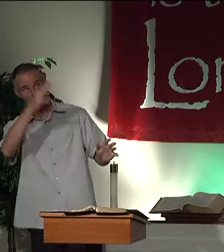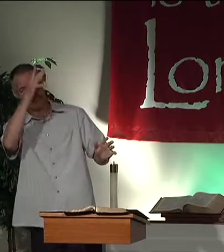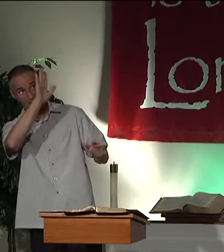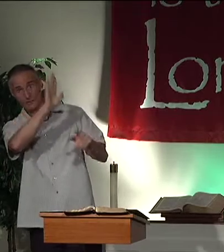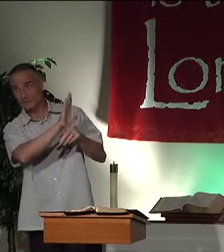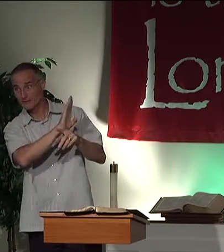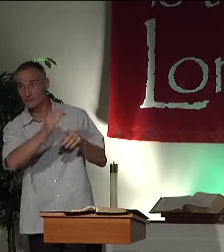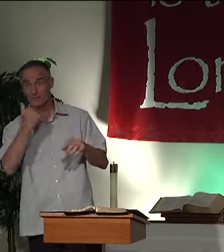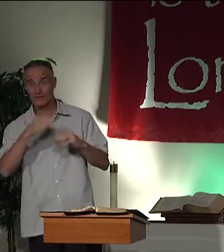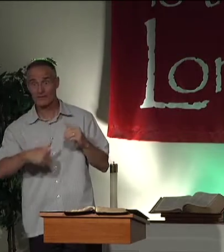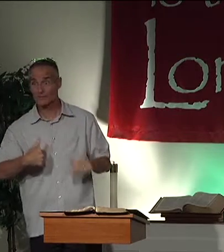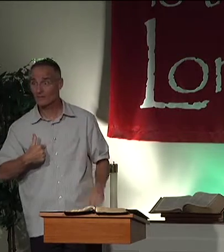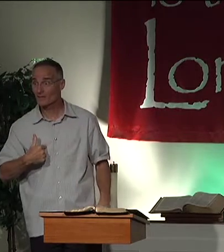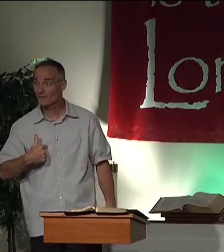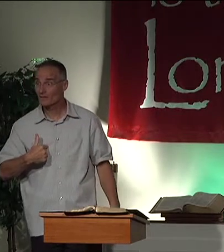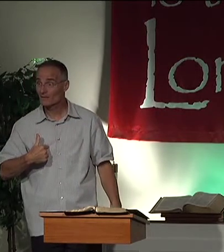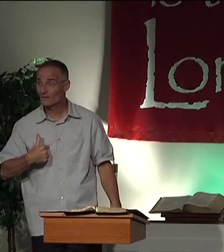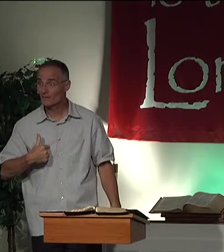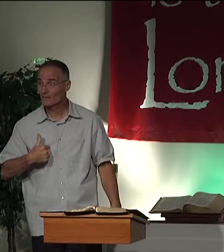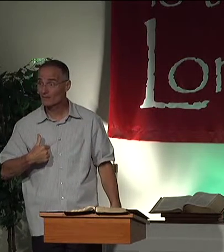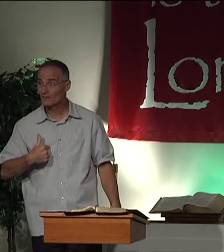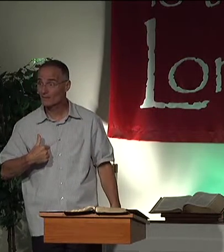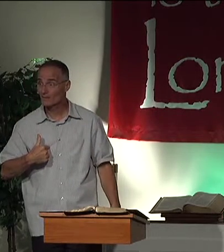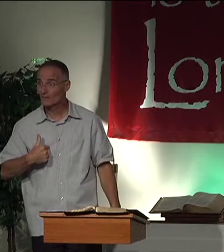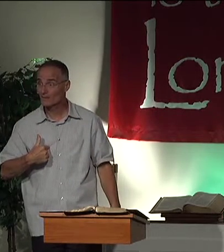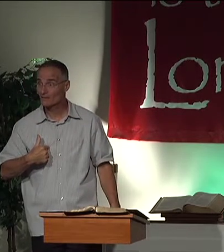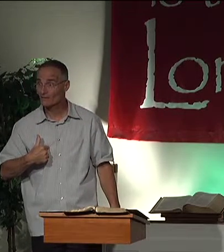Do you understand my father's business better than me?